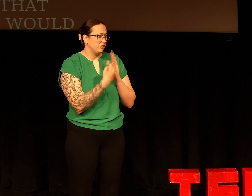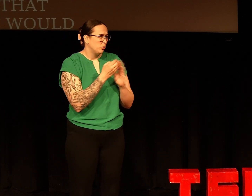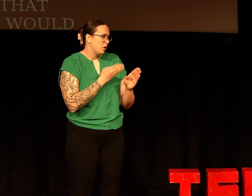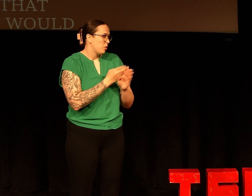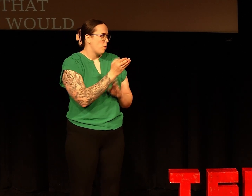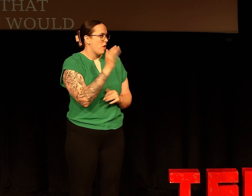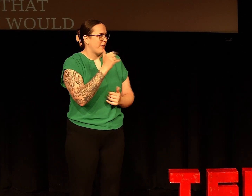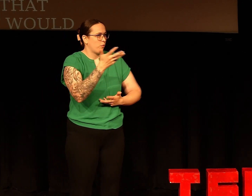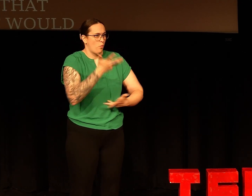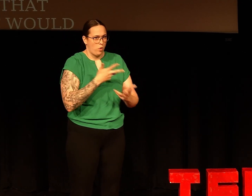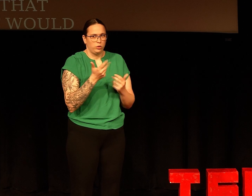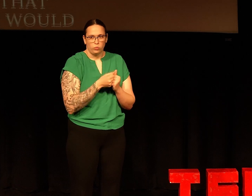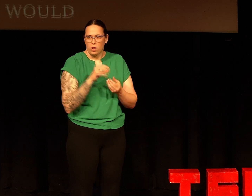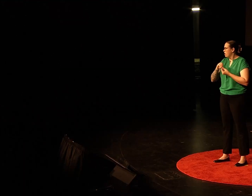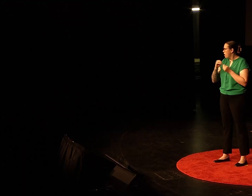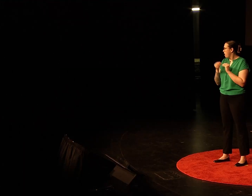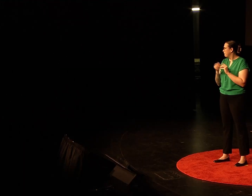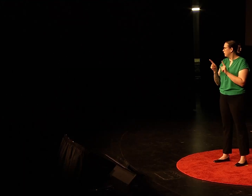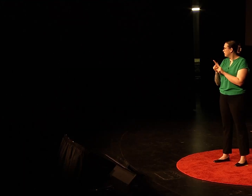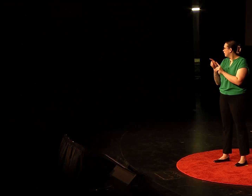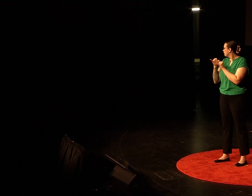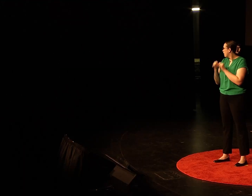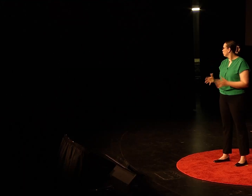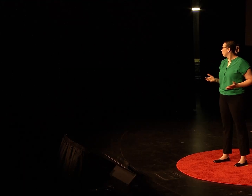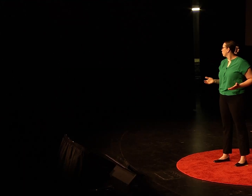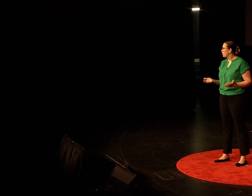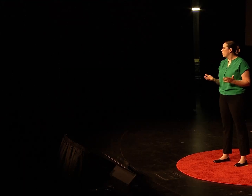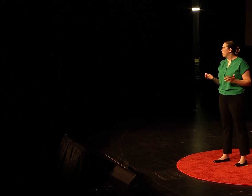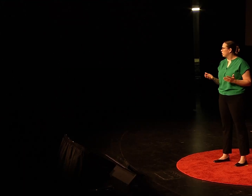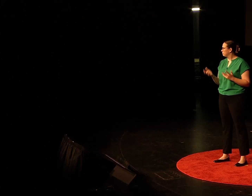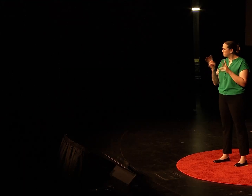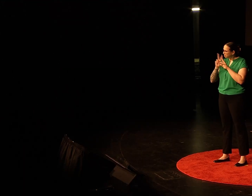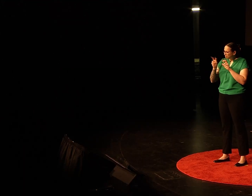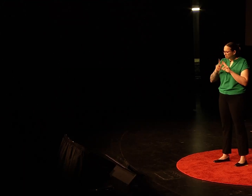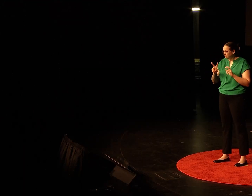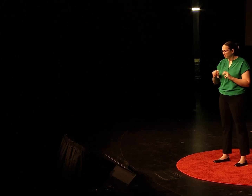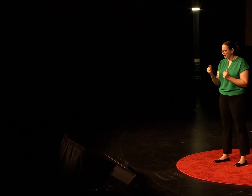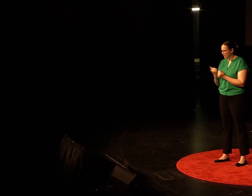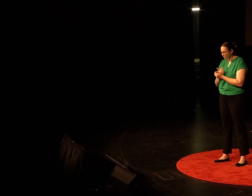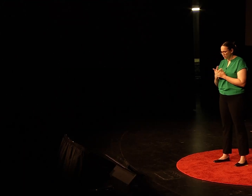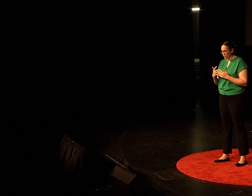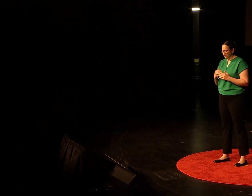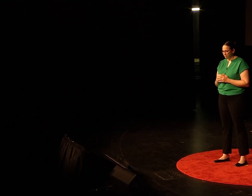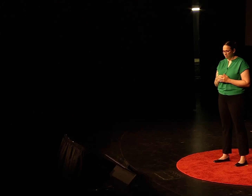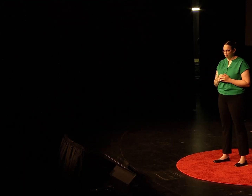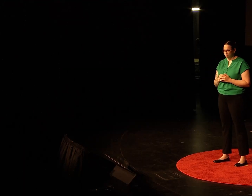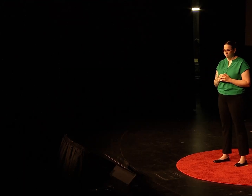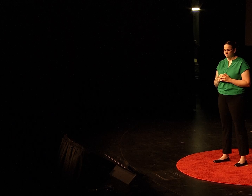I'm going to be in a career that works with lots of numbers. I'm going to be an engineer. Numbers are everywhere.